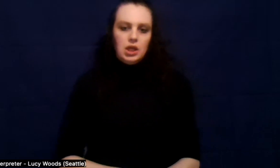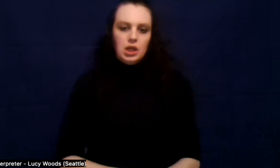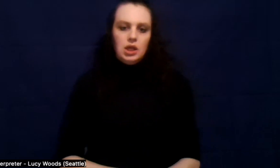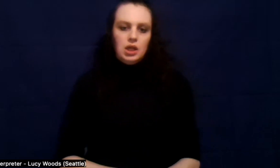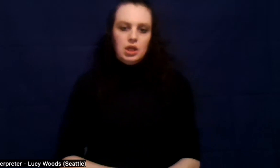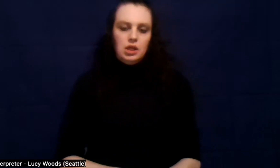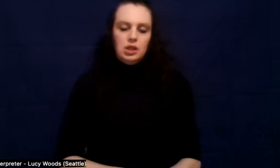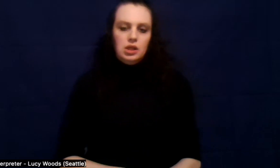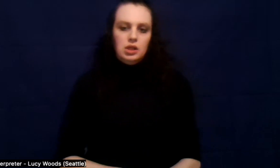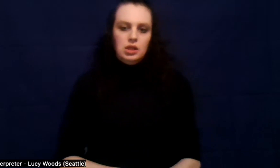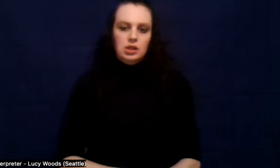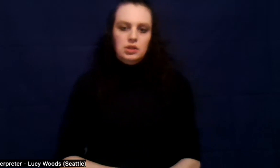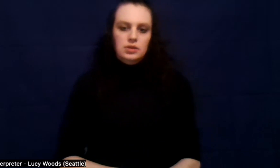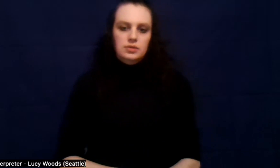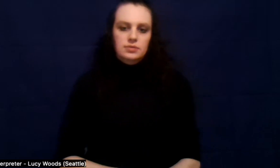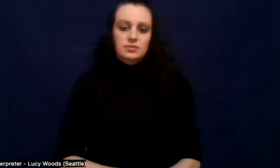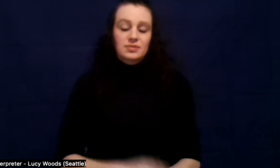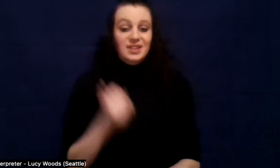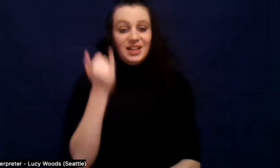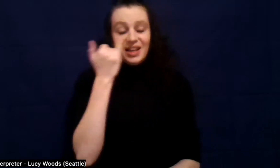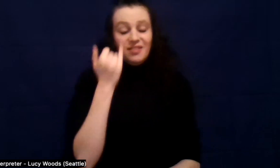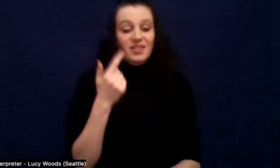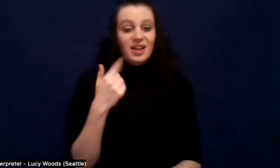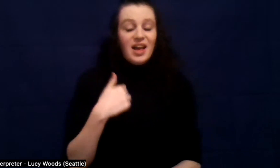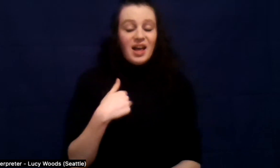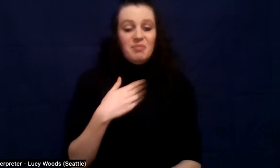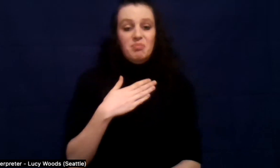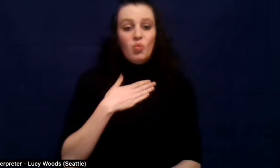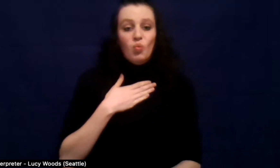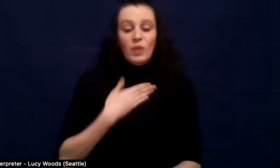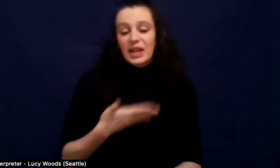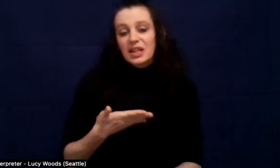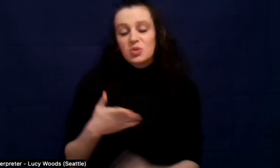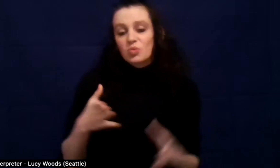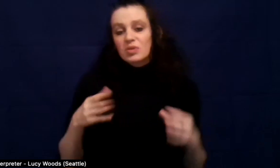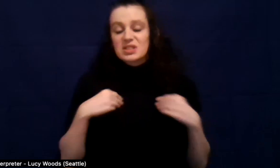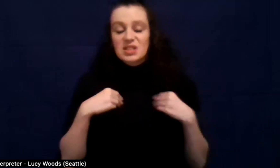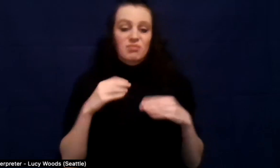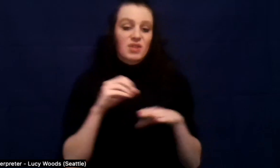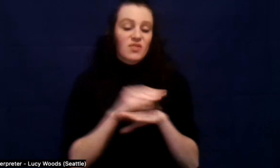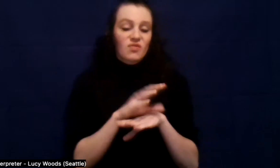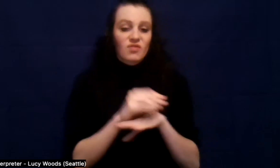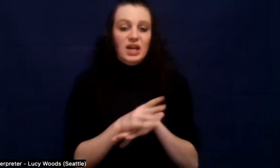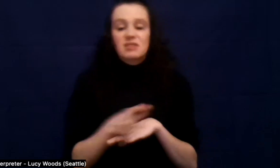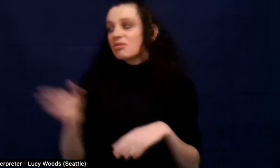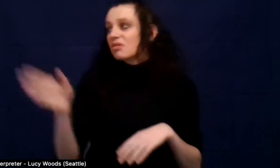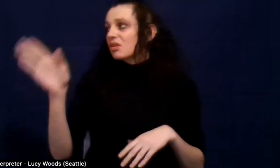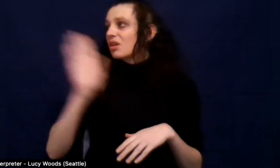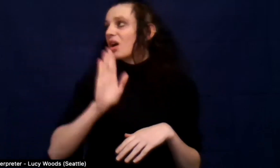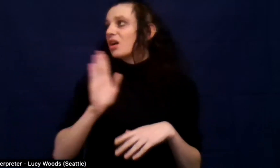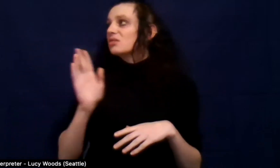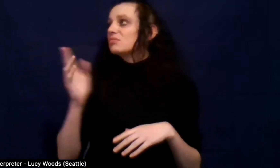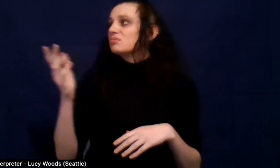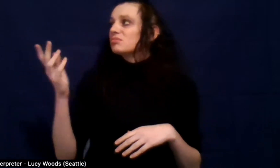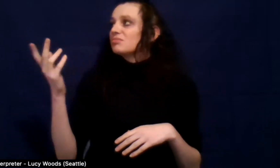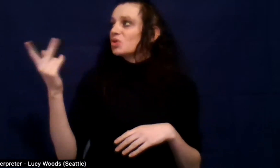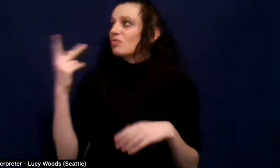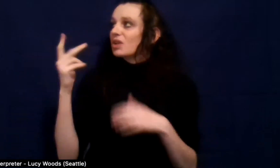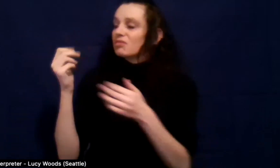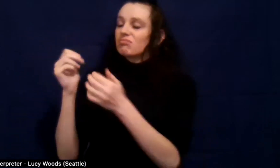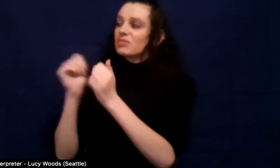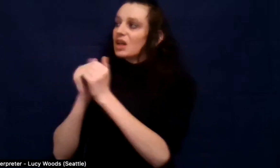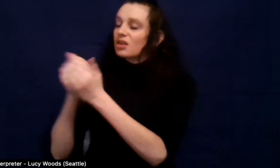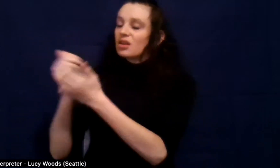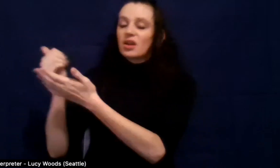really, as long as I'm willing, then God will hold my hand and walk with me. You know, like I don't have to experience things alone.